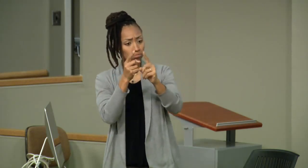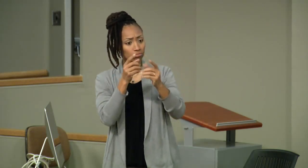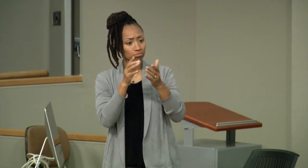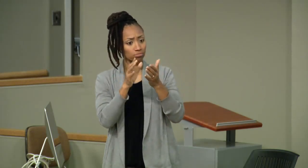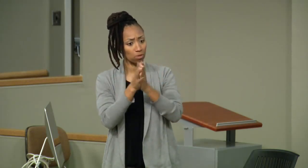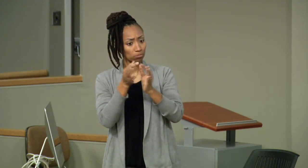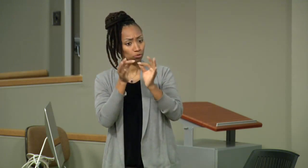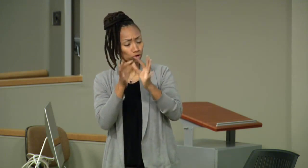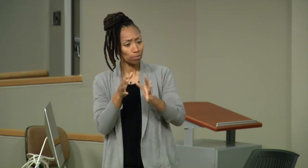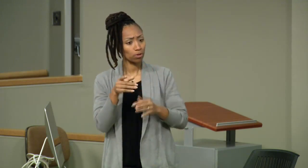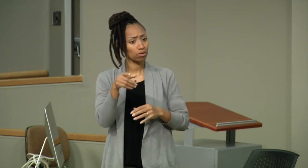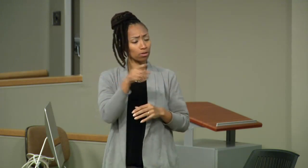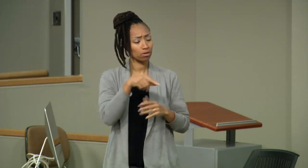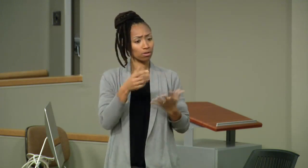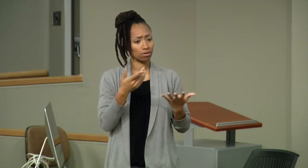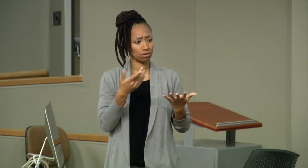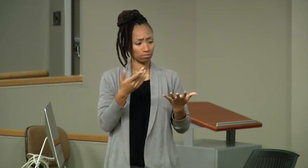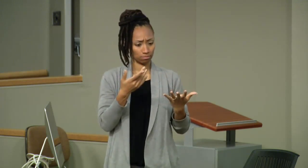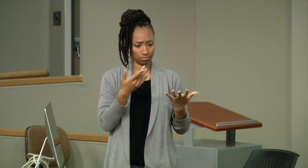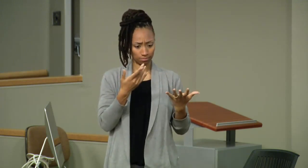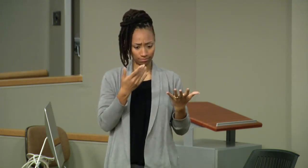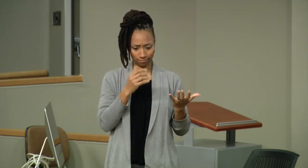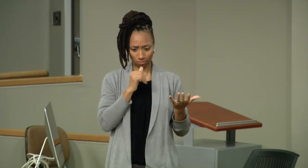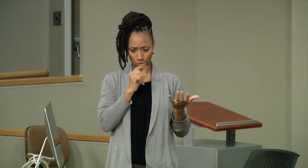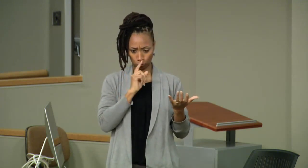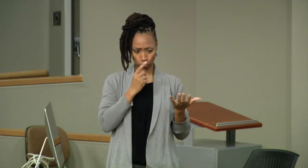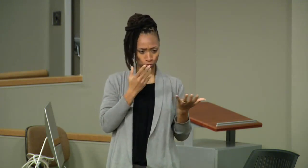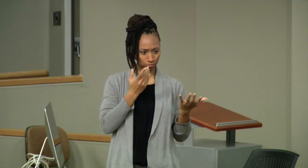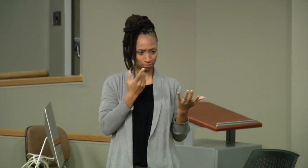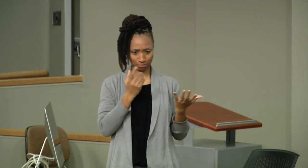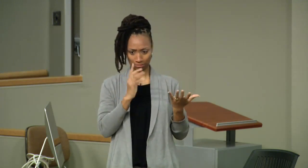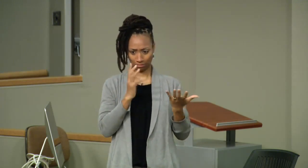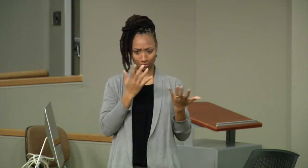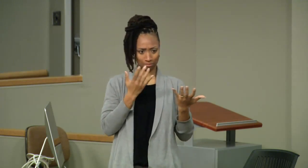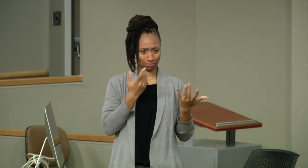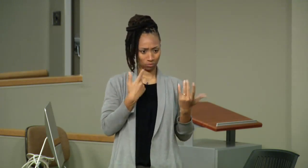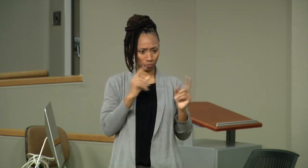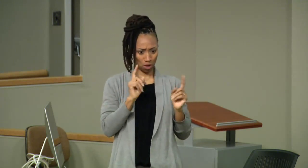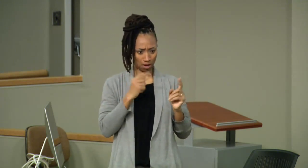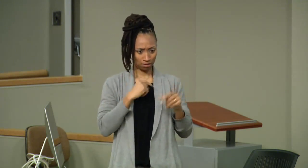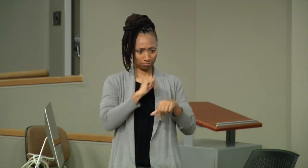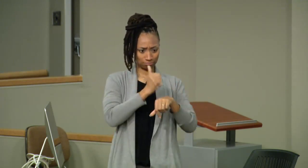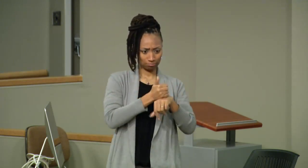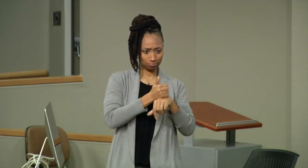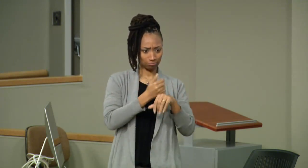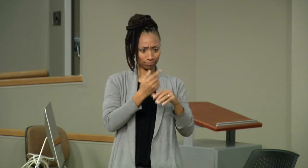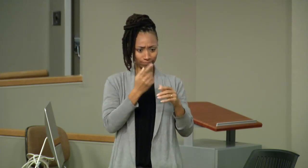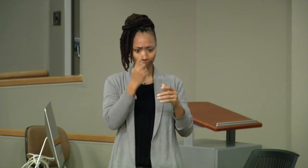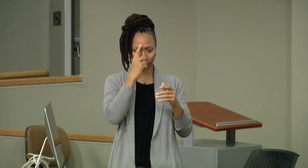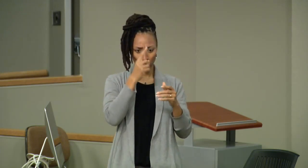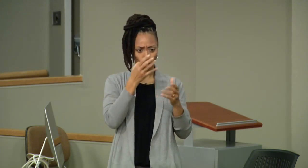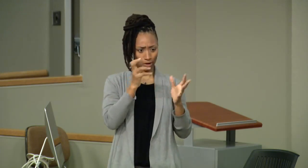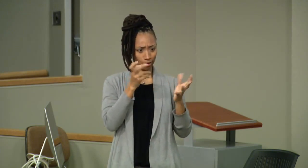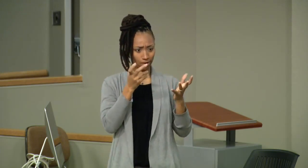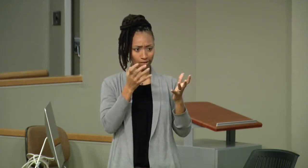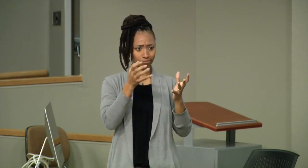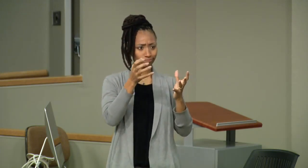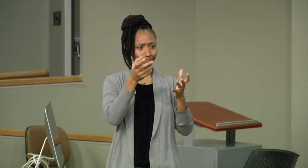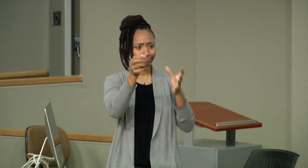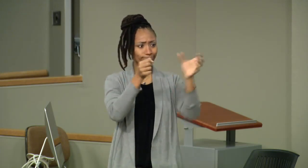So for those people that are watching who may want to become interpreters and may be interested about how to establish mentoring for